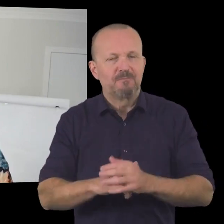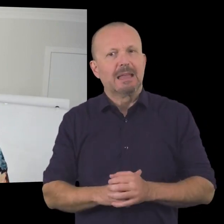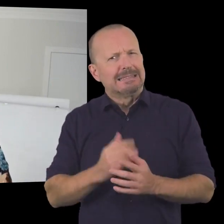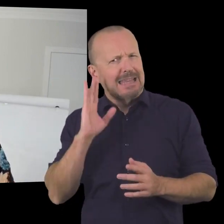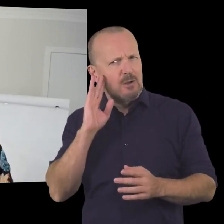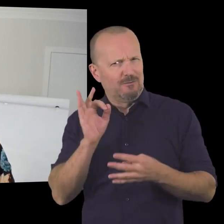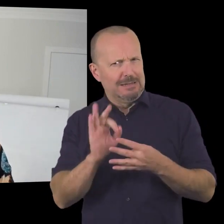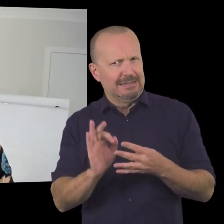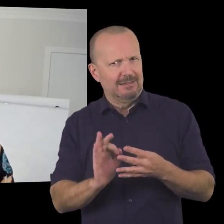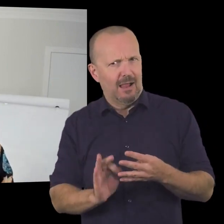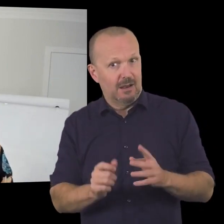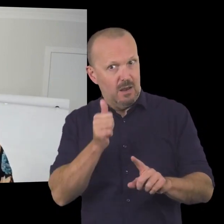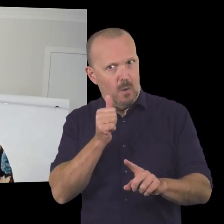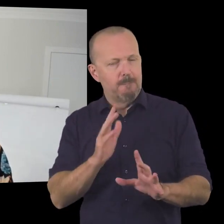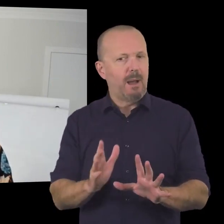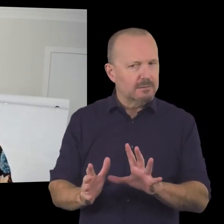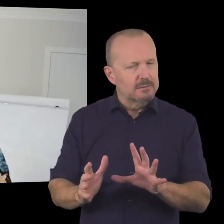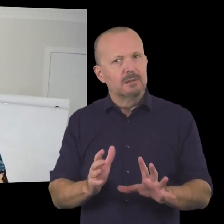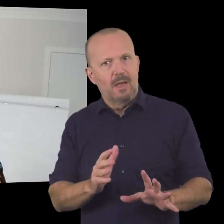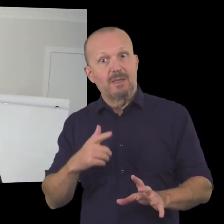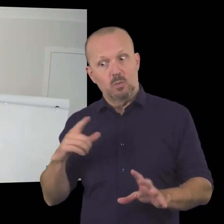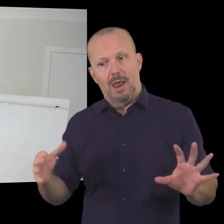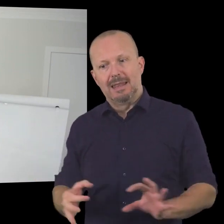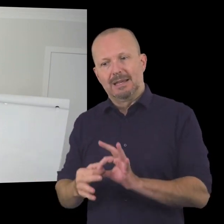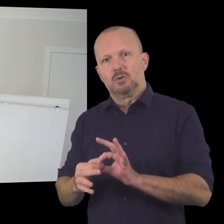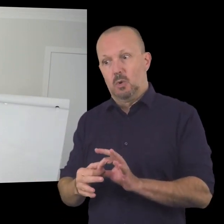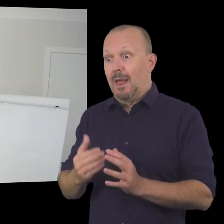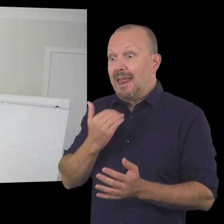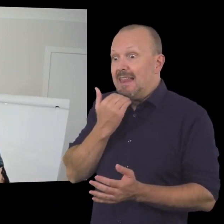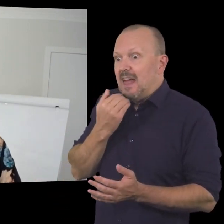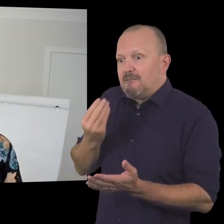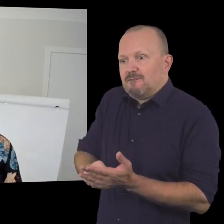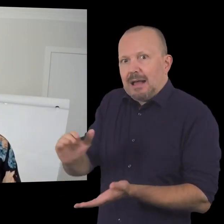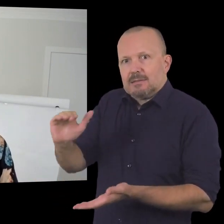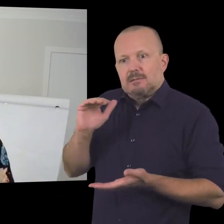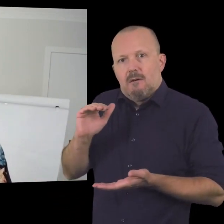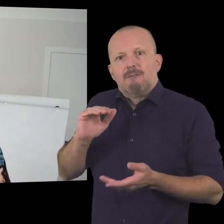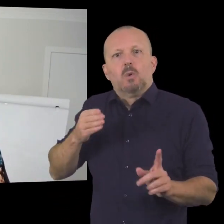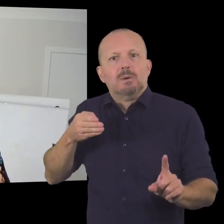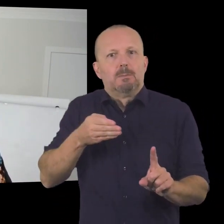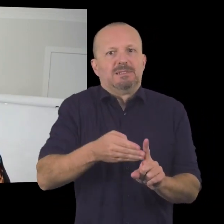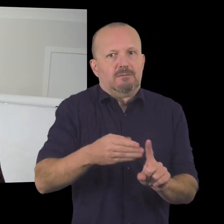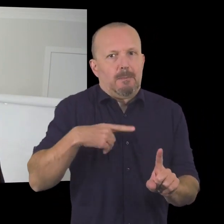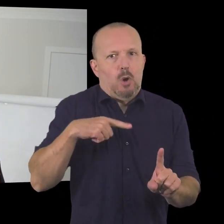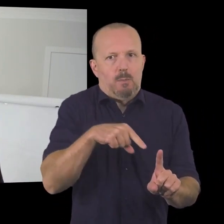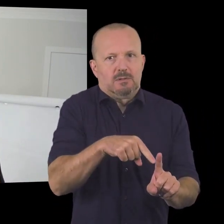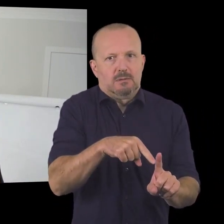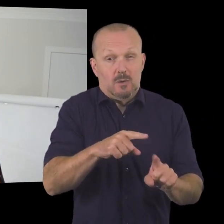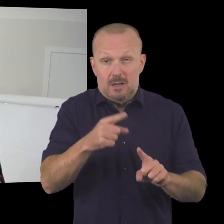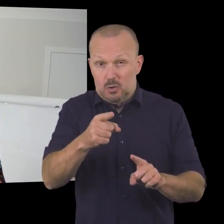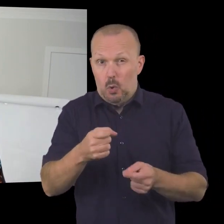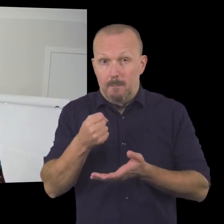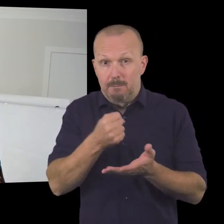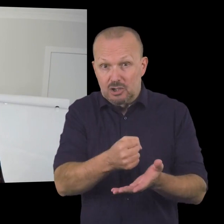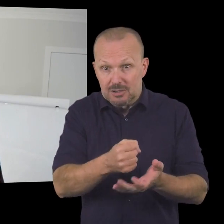behind it and it's related to having enough funds for a specific purpose uh so the more specific you can